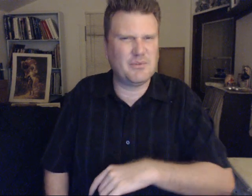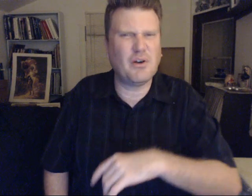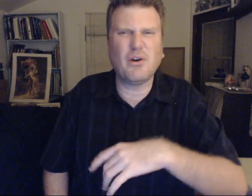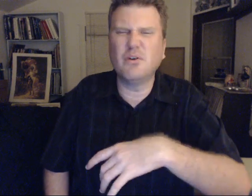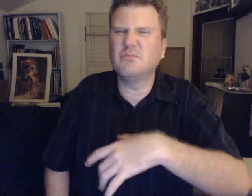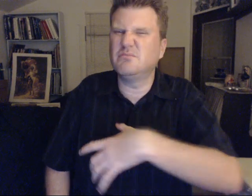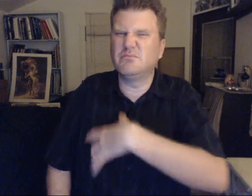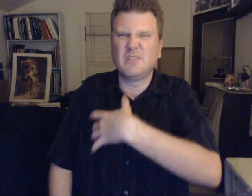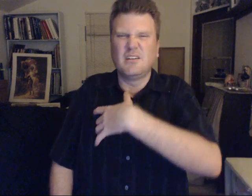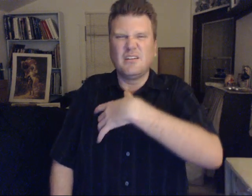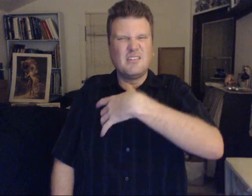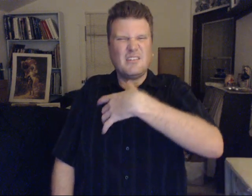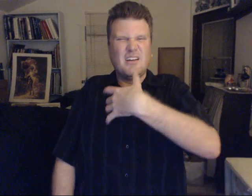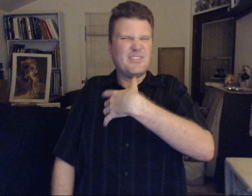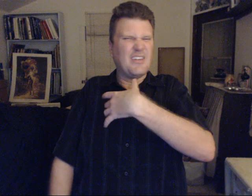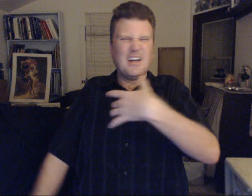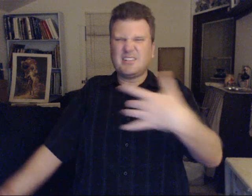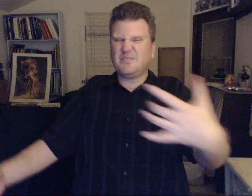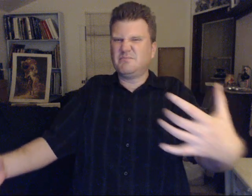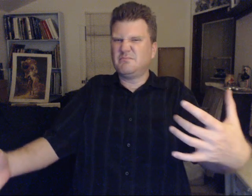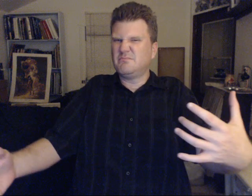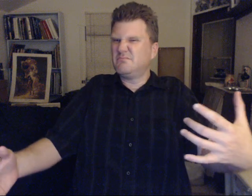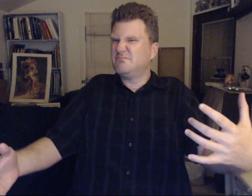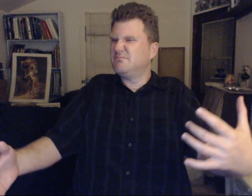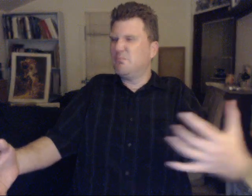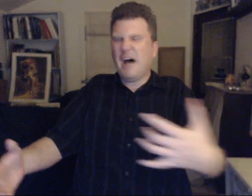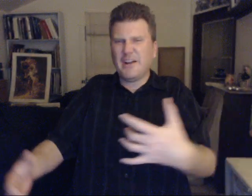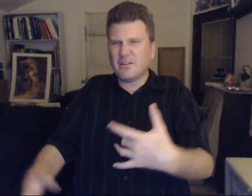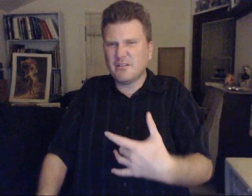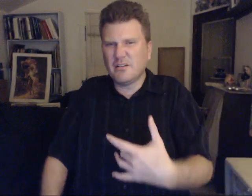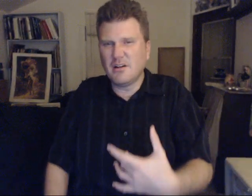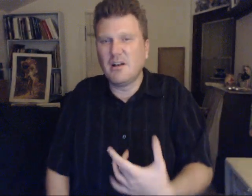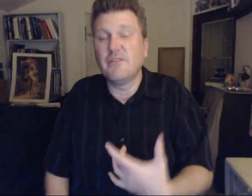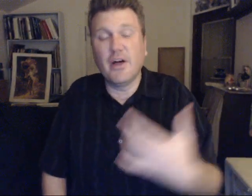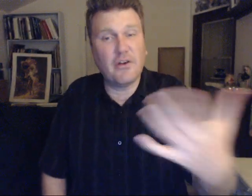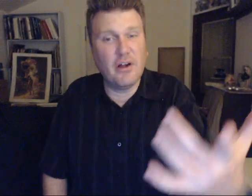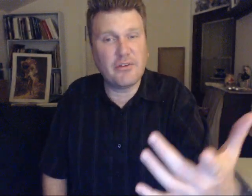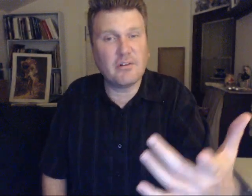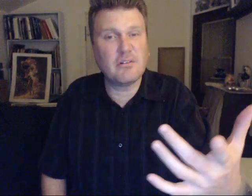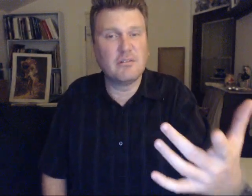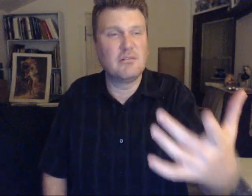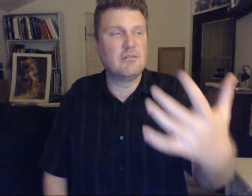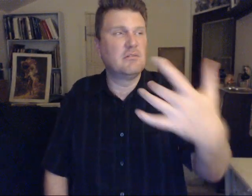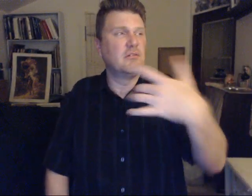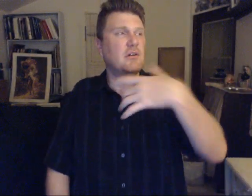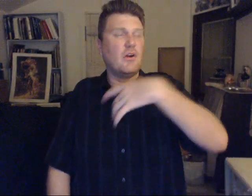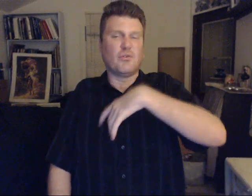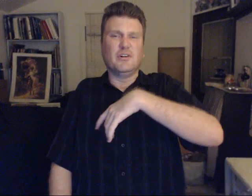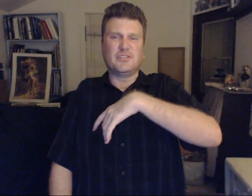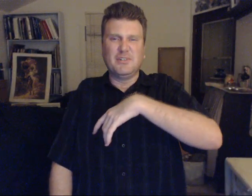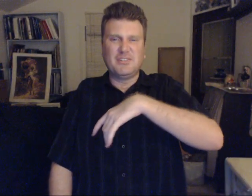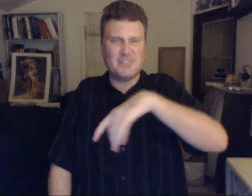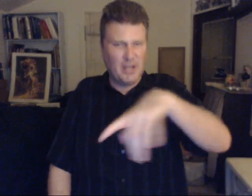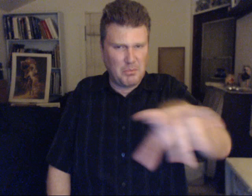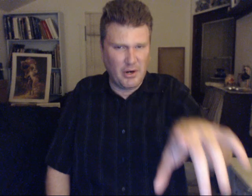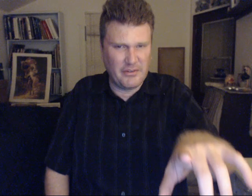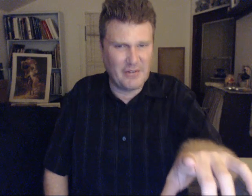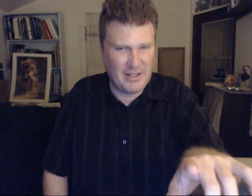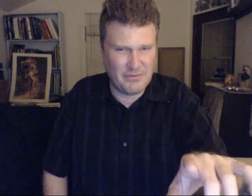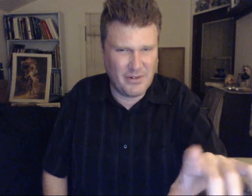We are our own. Is not. Matter. Now there are other. Gorilla species. are part of the Galactic Federation.